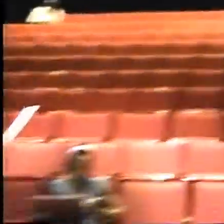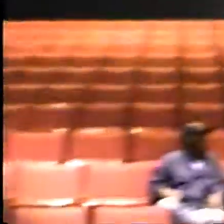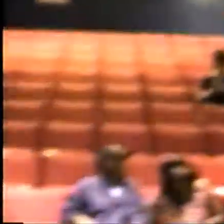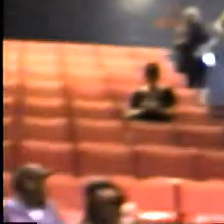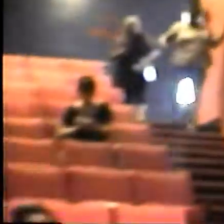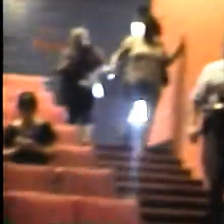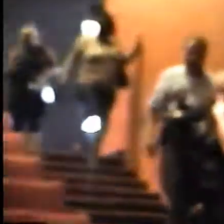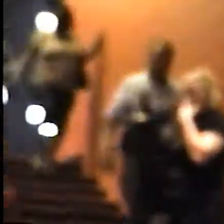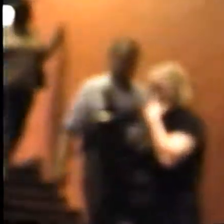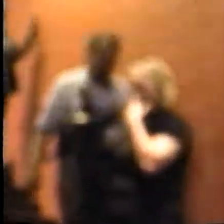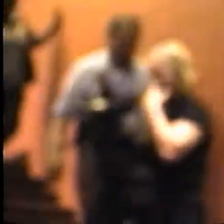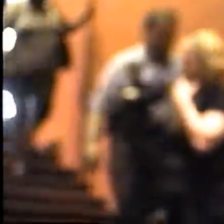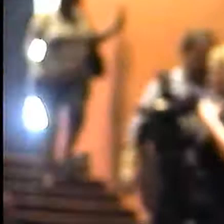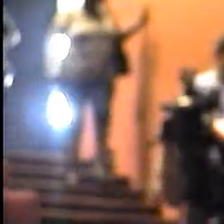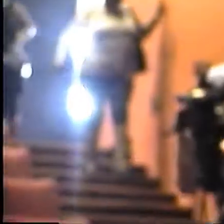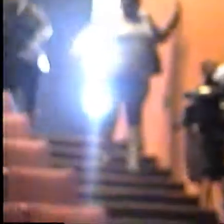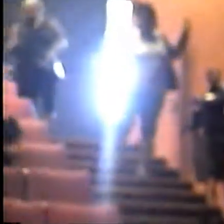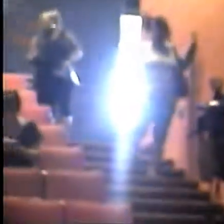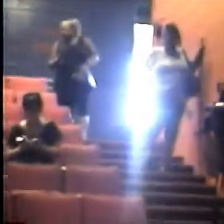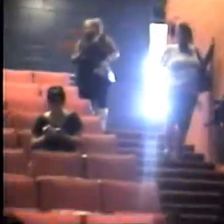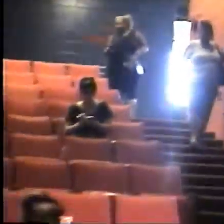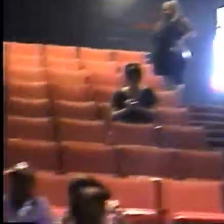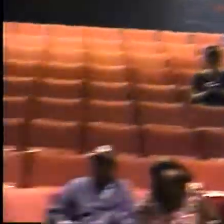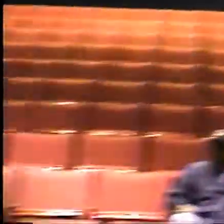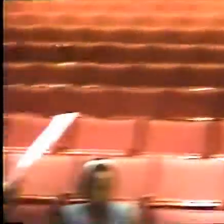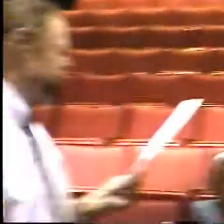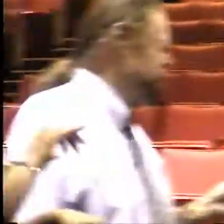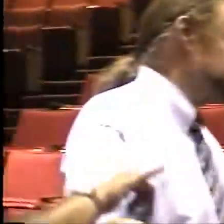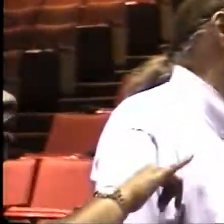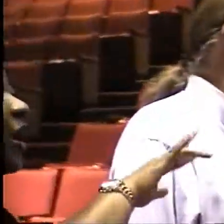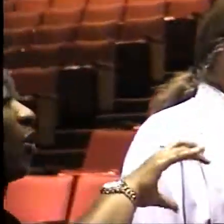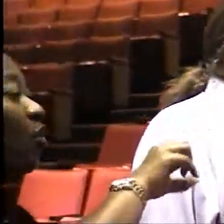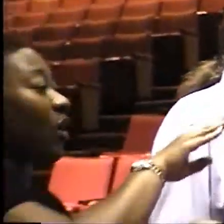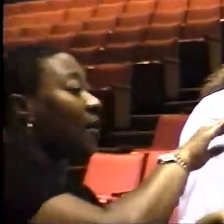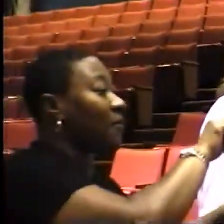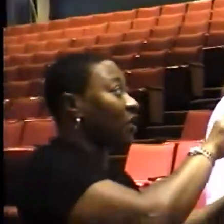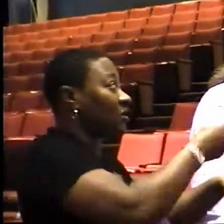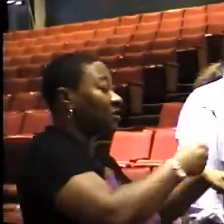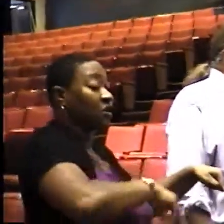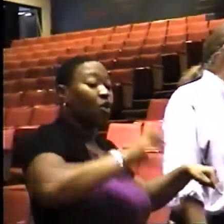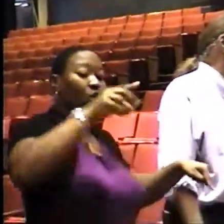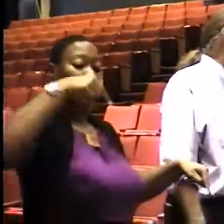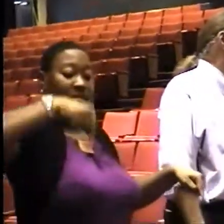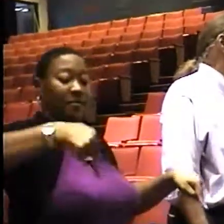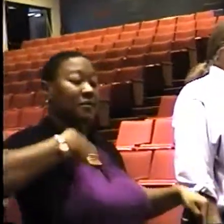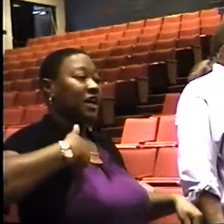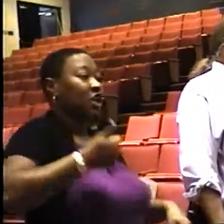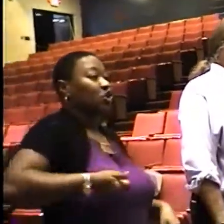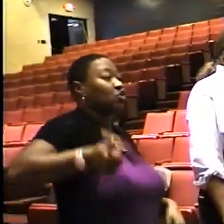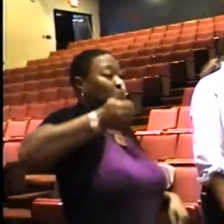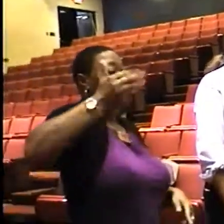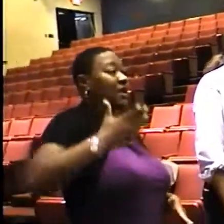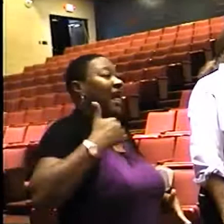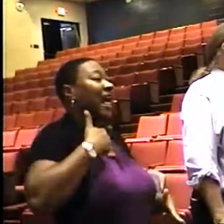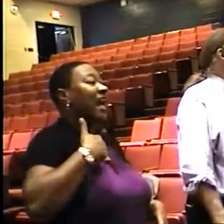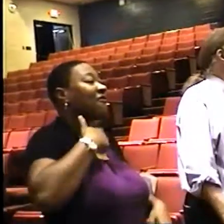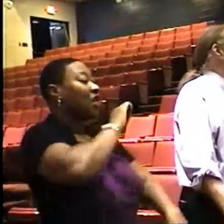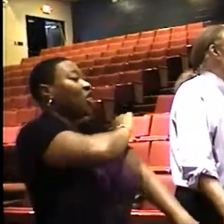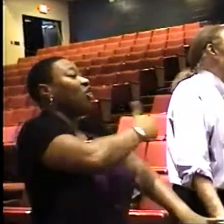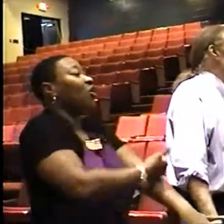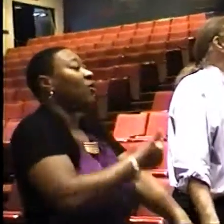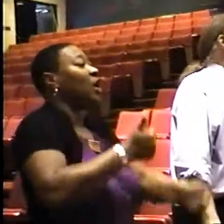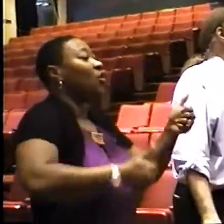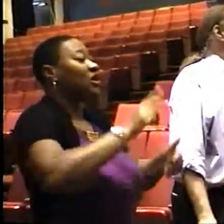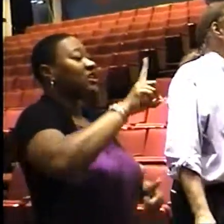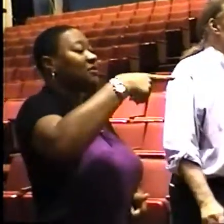over which one of us, Roy Roberts as emergency financial manager or I as superintendent of academics has authority over which